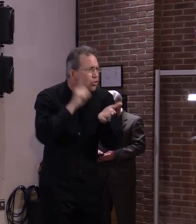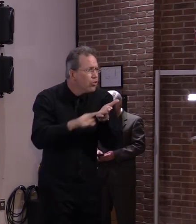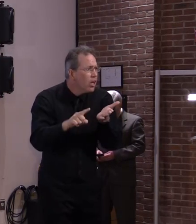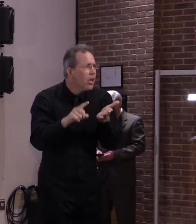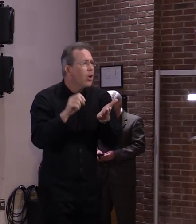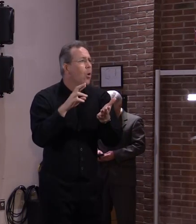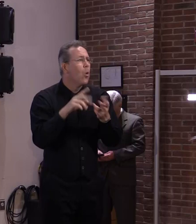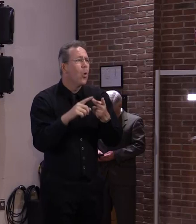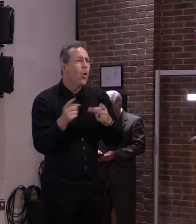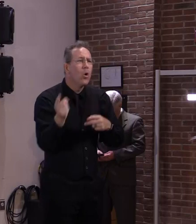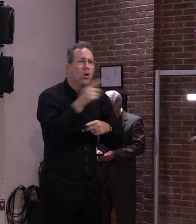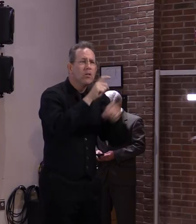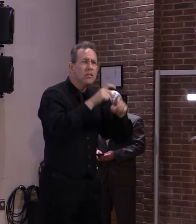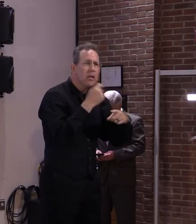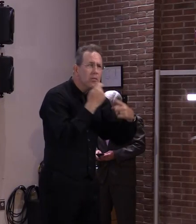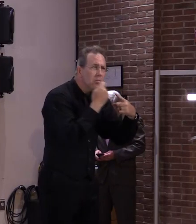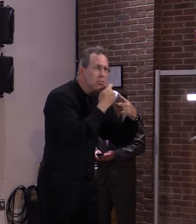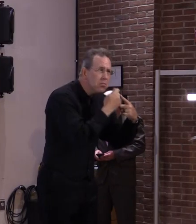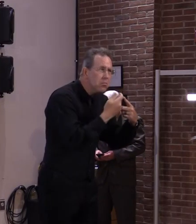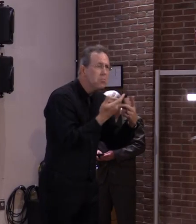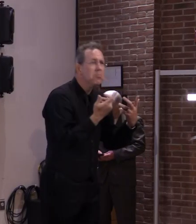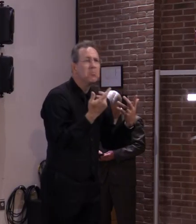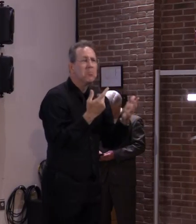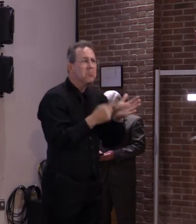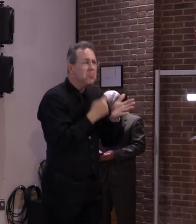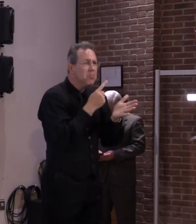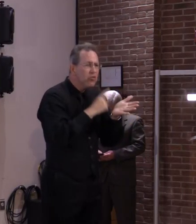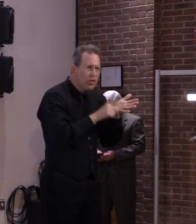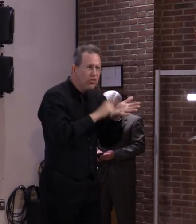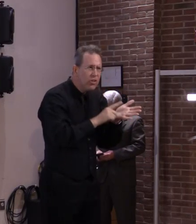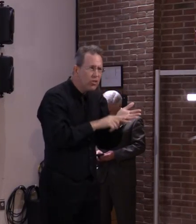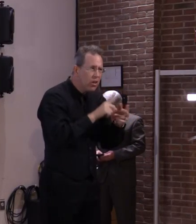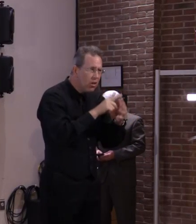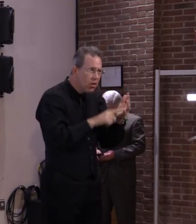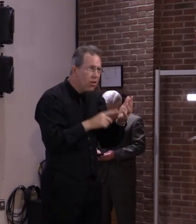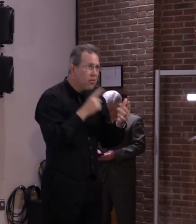those will be COVID. So the answer is yes.